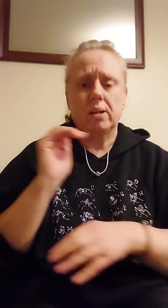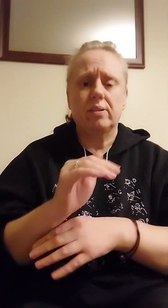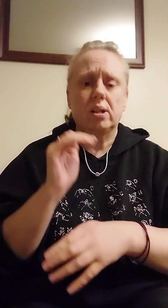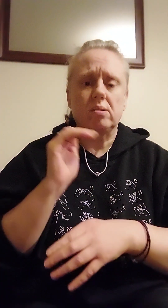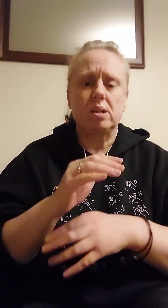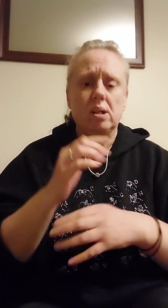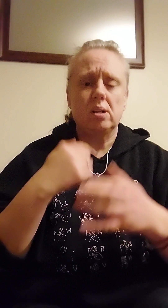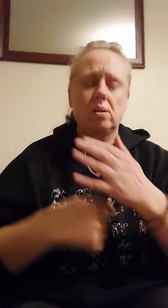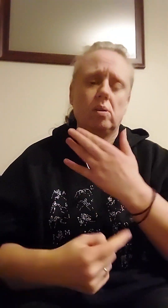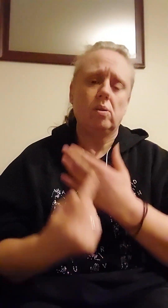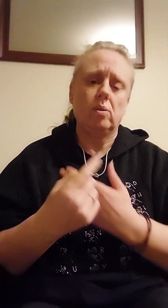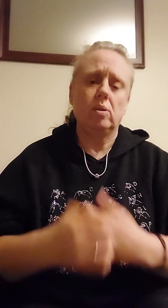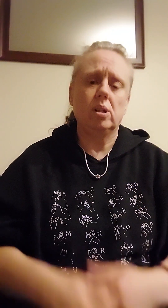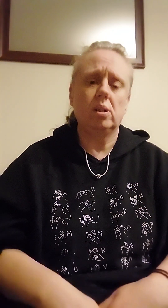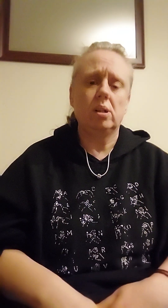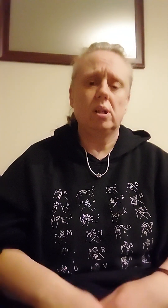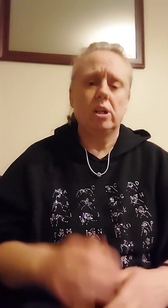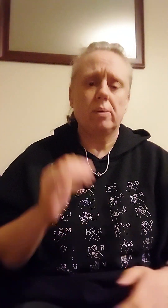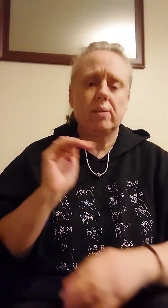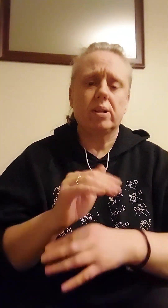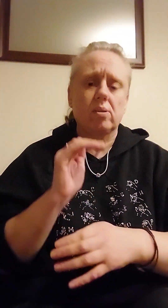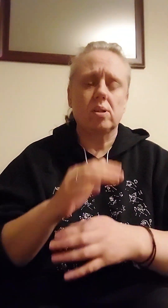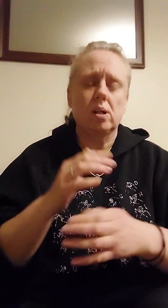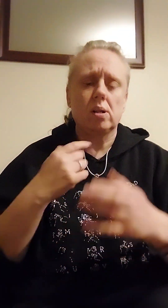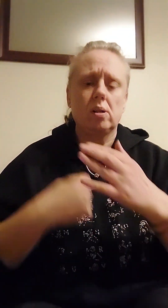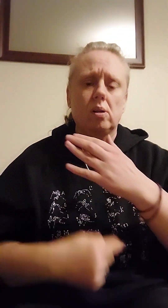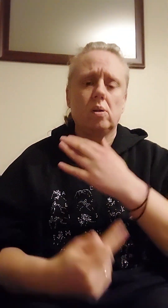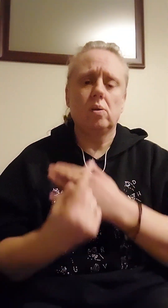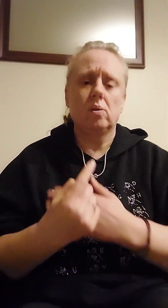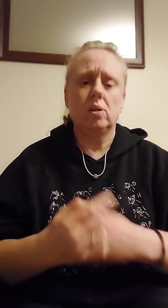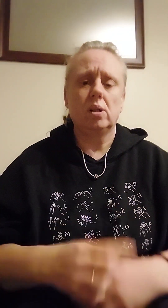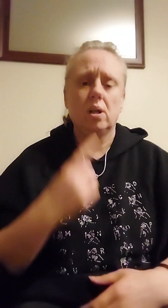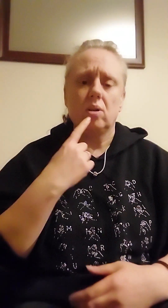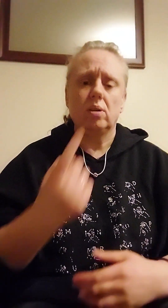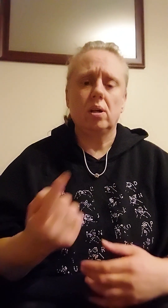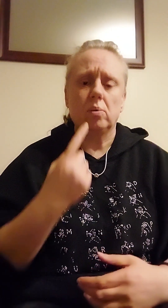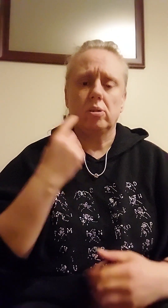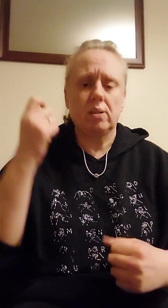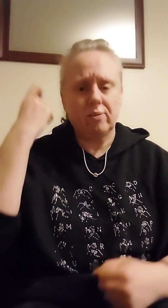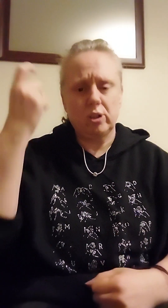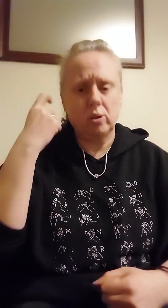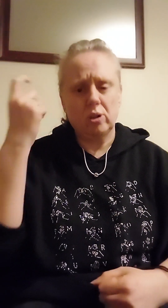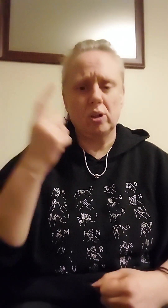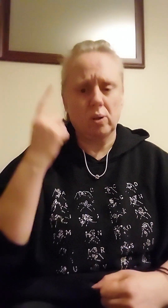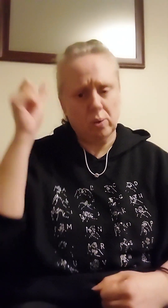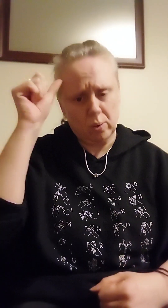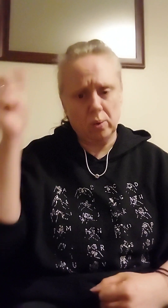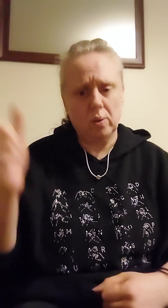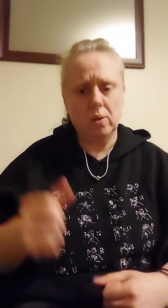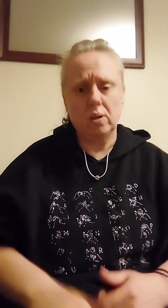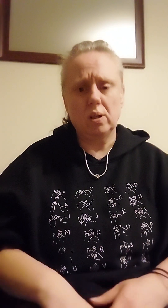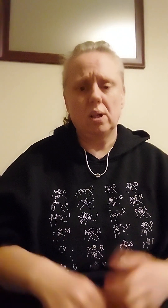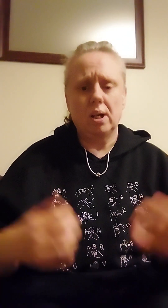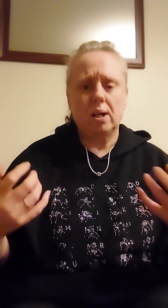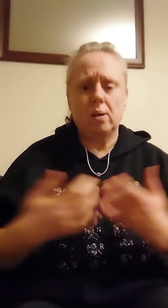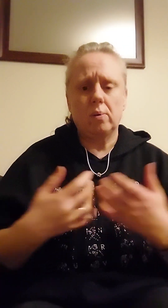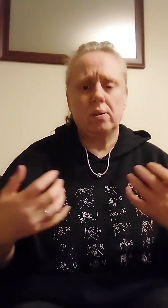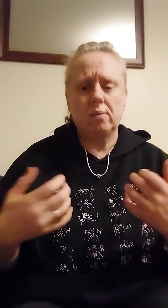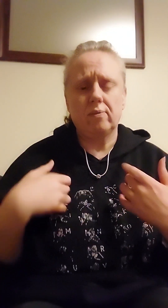left outside alone, to be left outside alone I wonder if you know how it